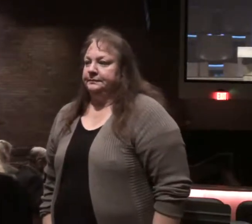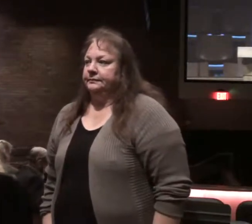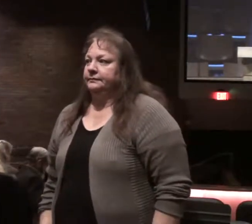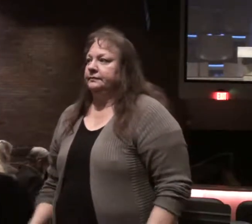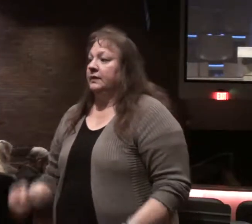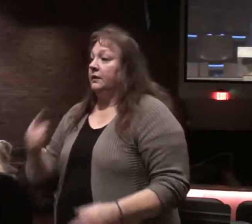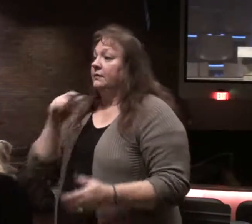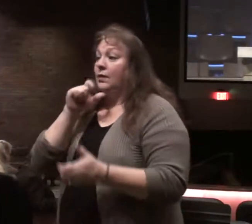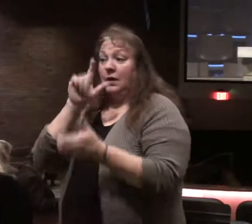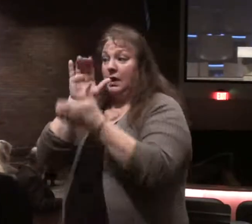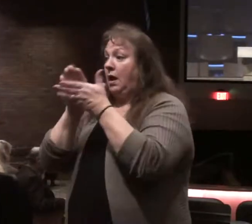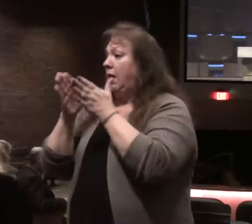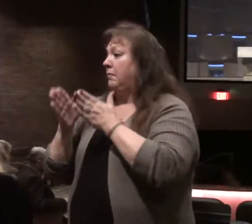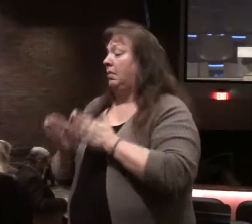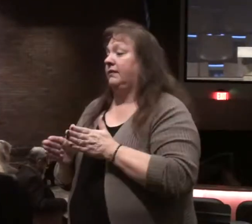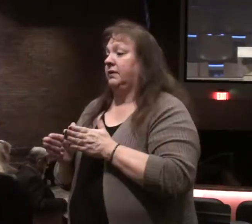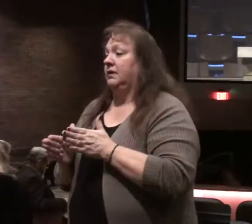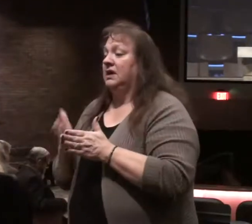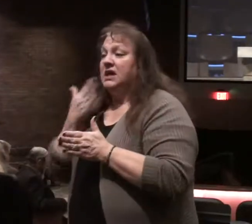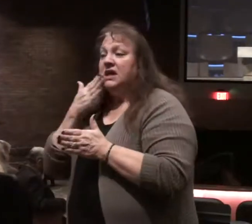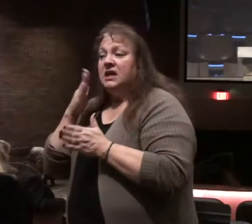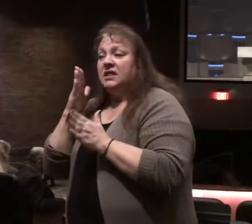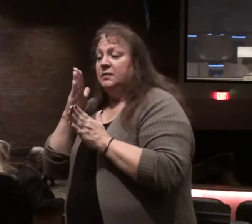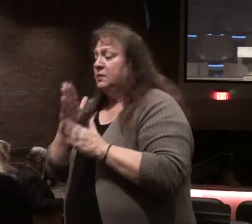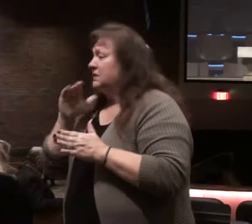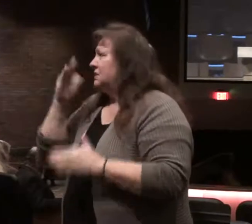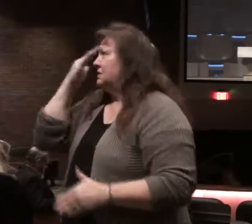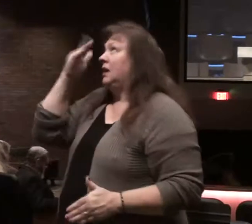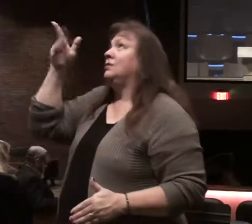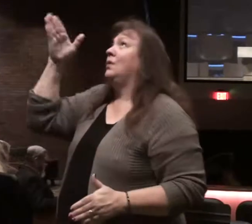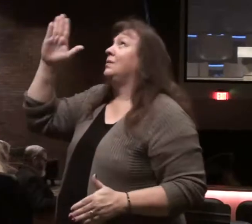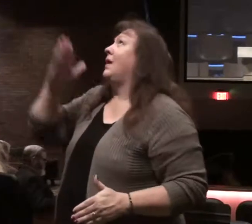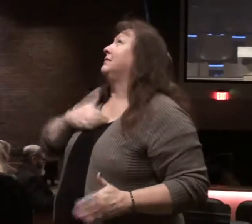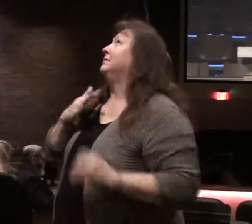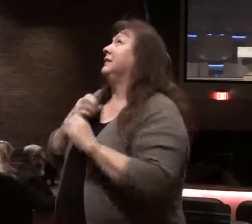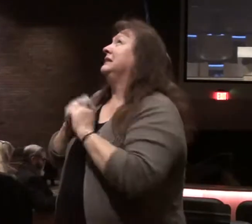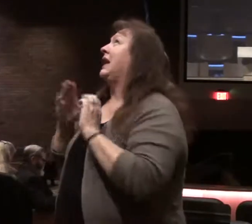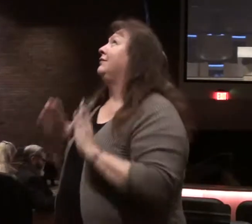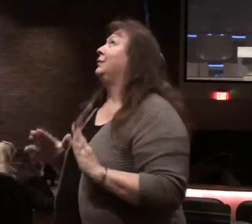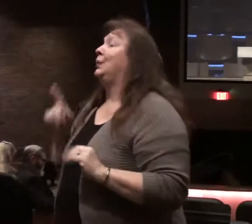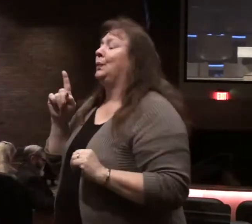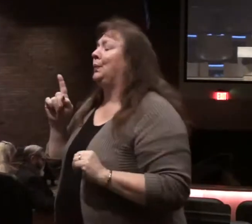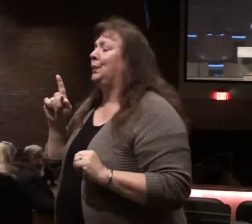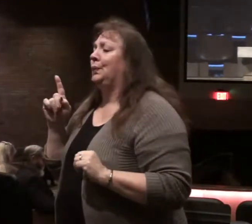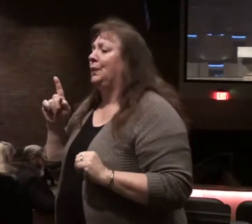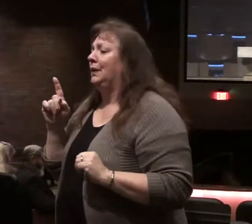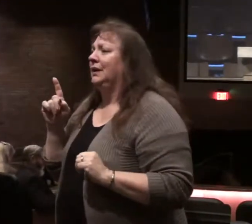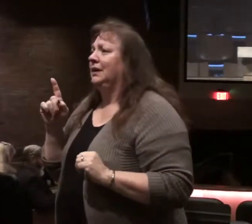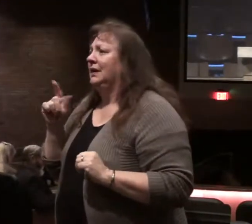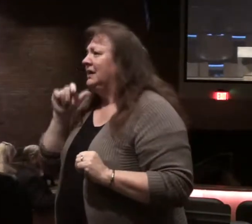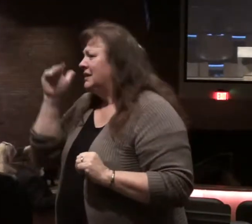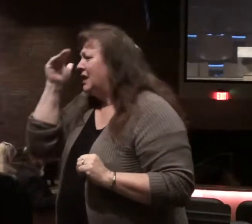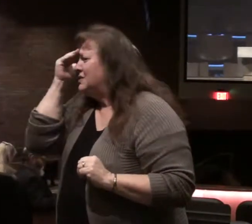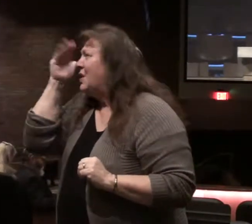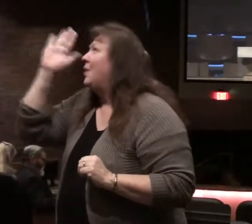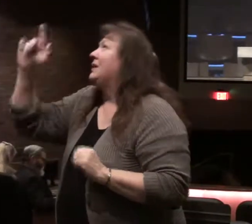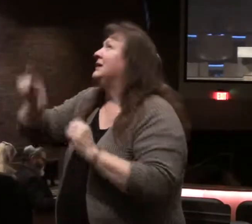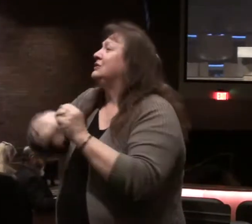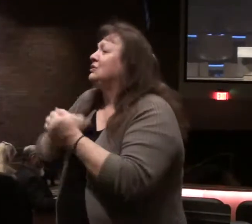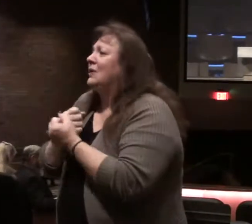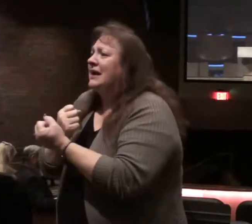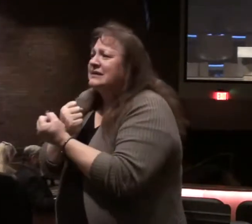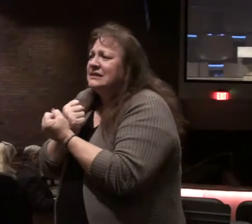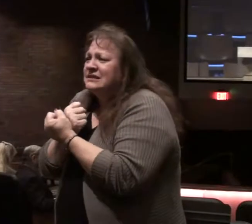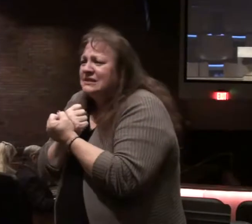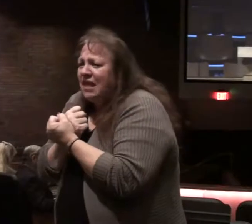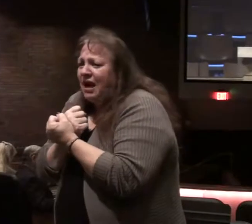For the unbeliever, for the person that does not know God as their Savior, who does not know the grace and love of God